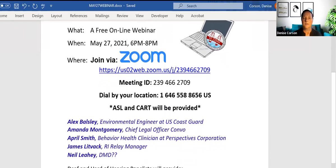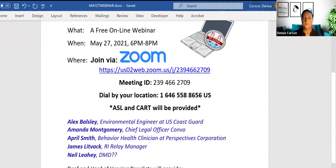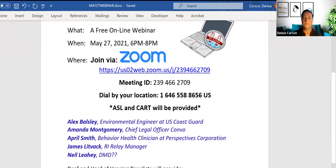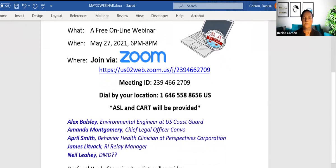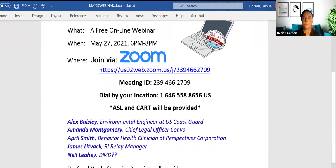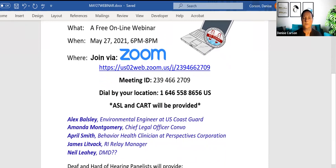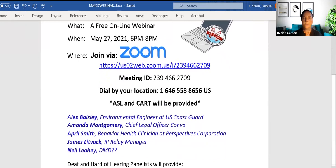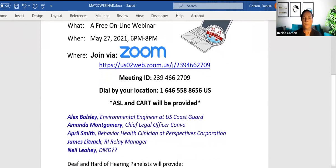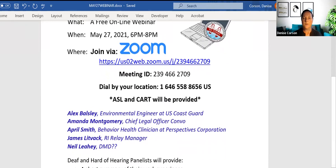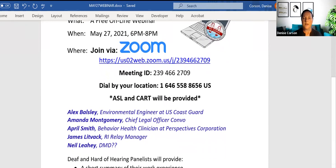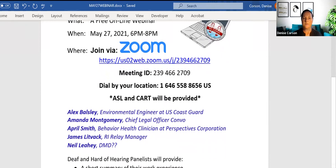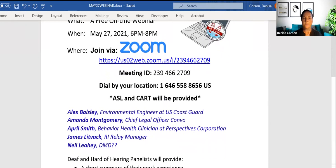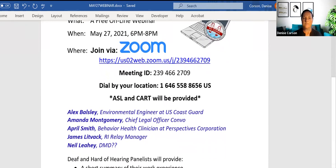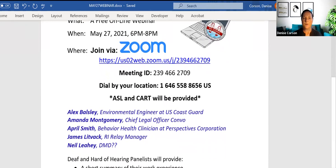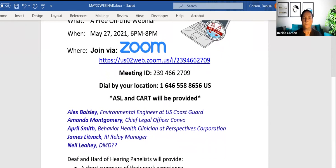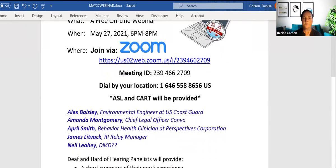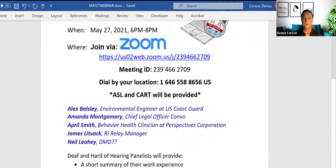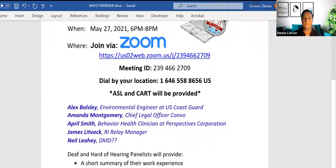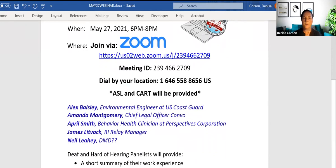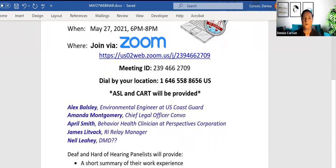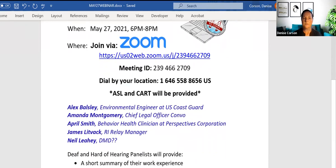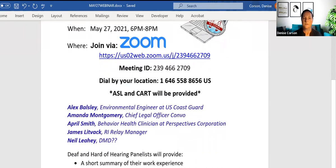Those are the people we have confirmed so far.